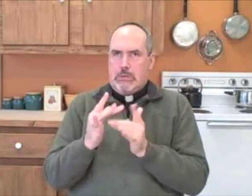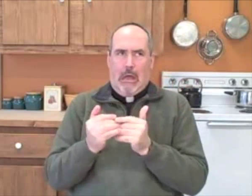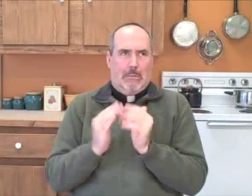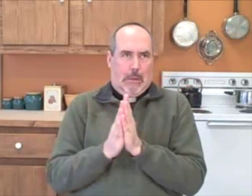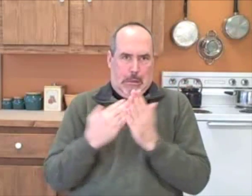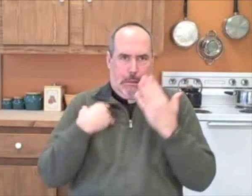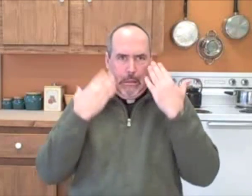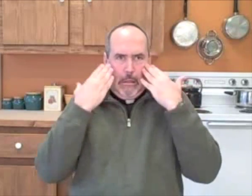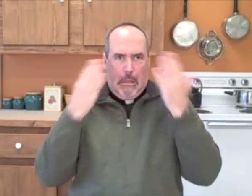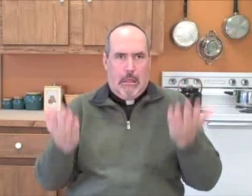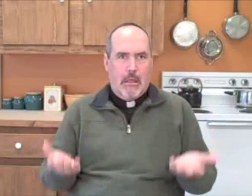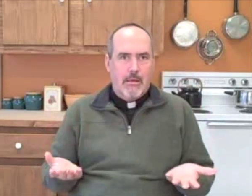that time of prayer.